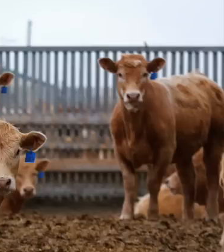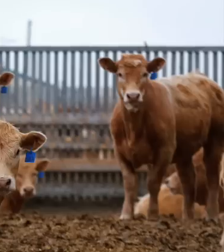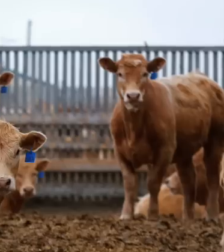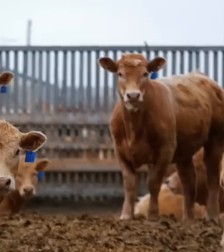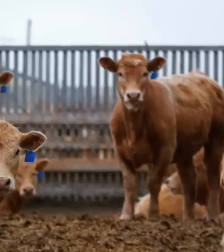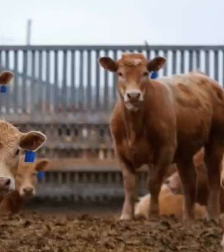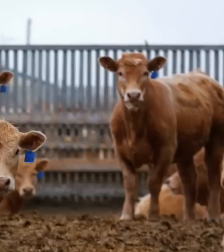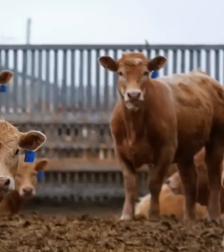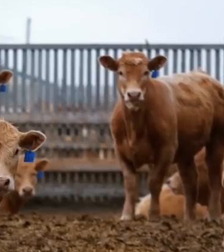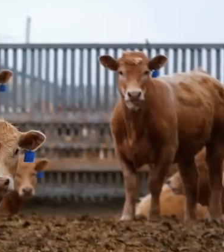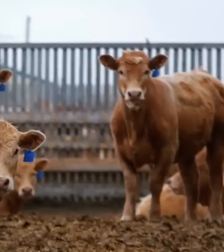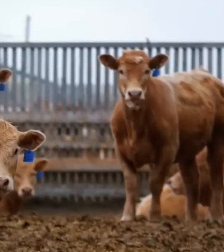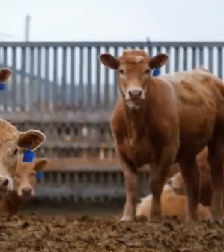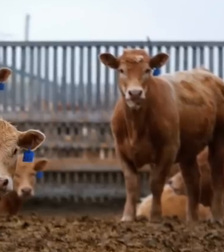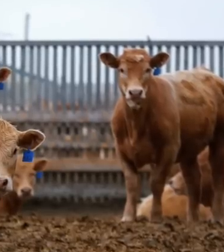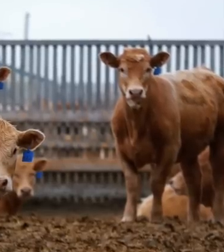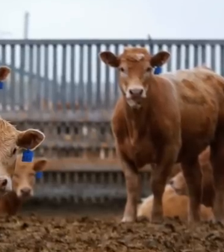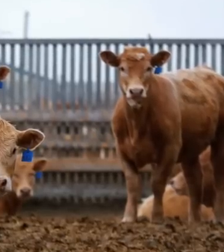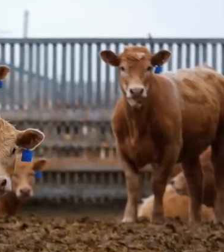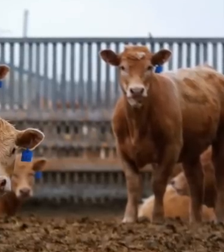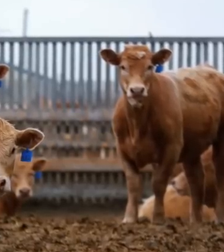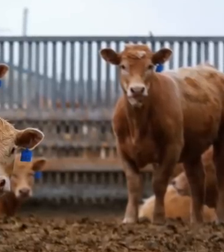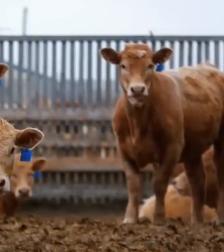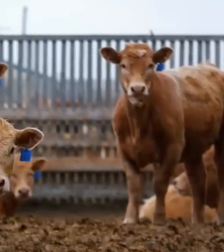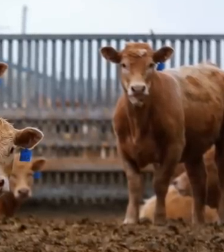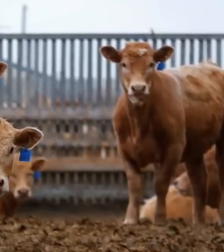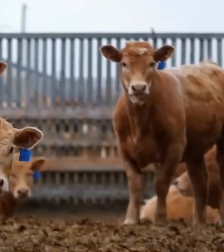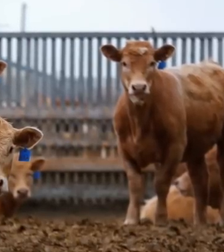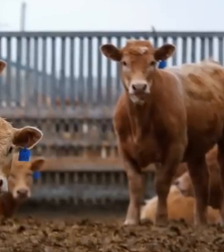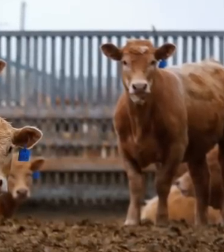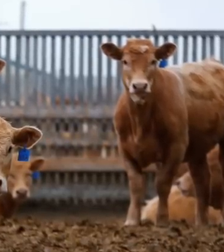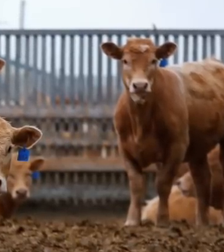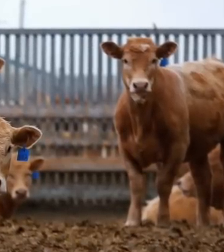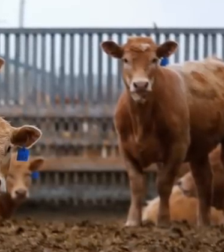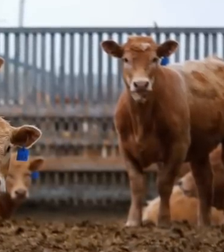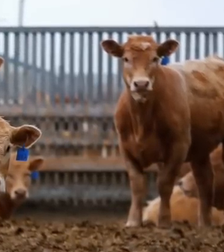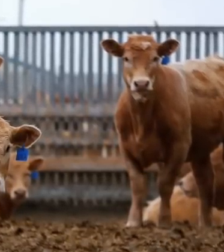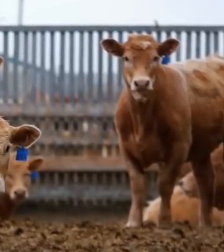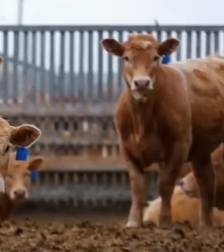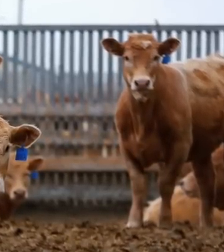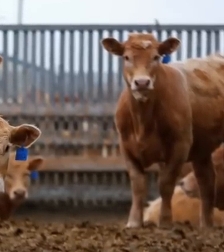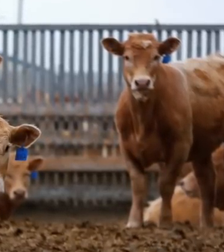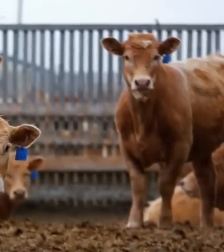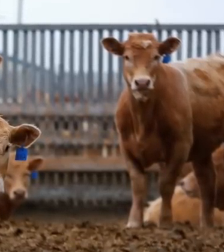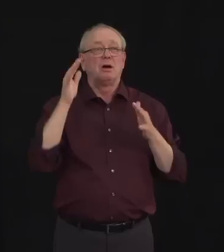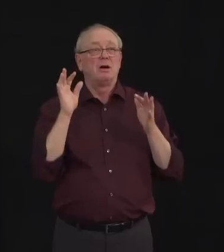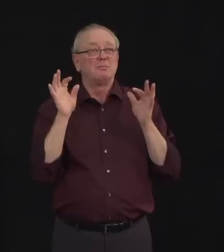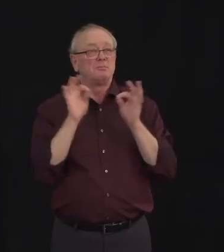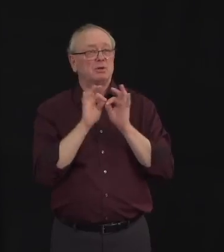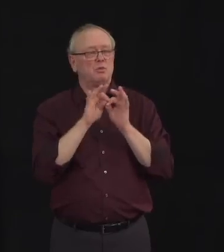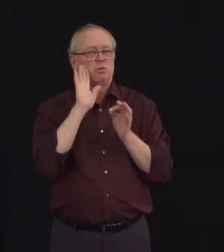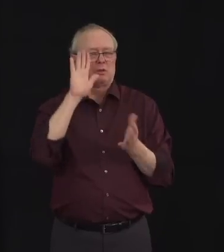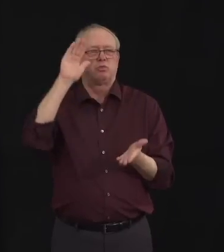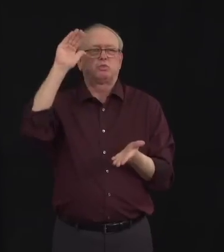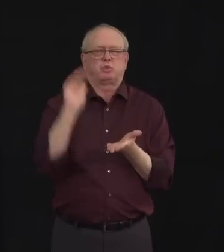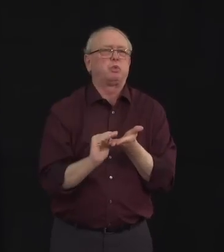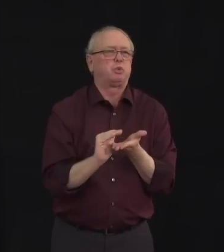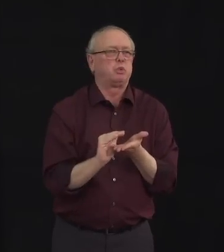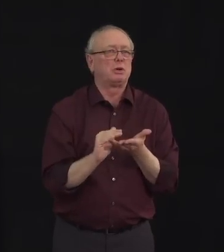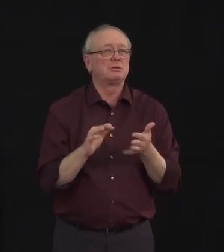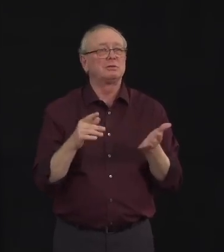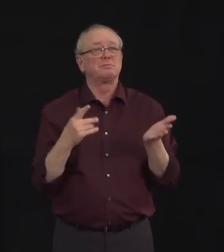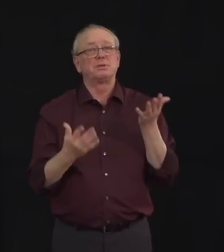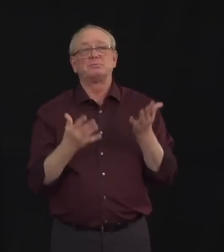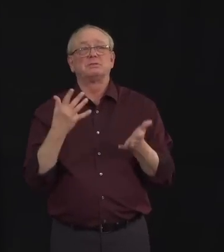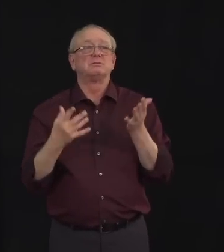of cattle that are backlogging up right now and that are reducing cattle prices and sometimes having no prices available across